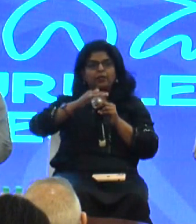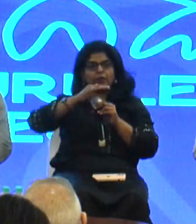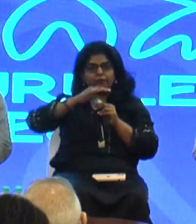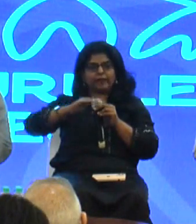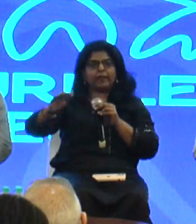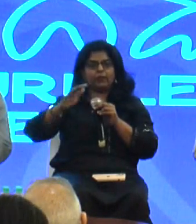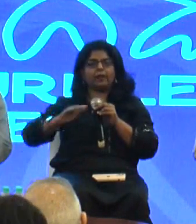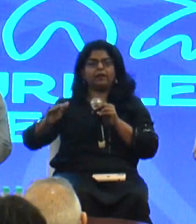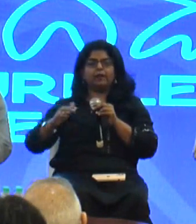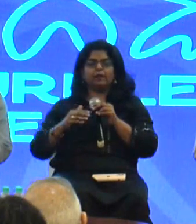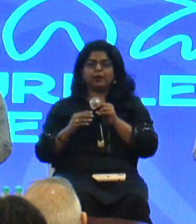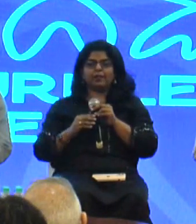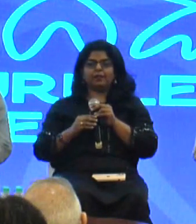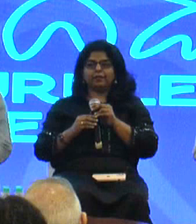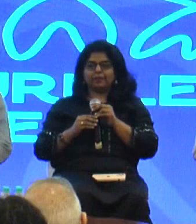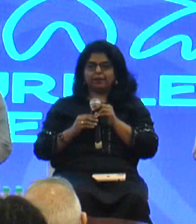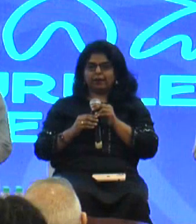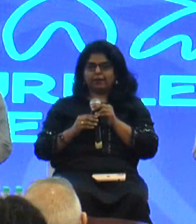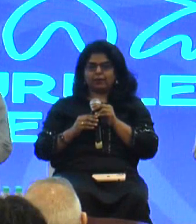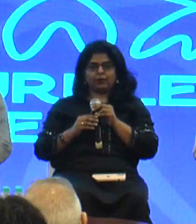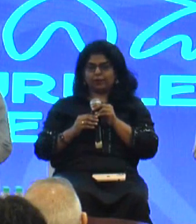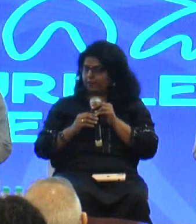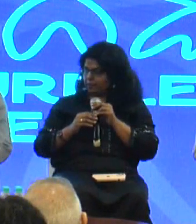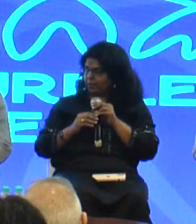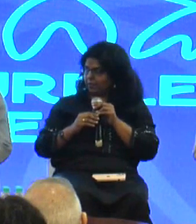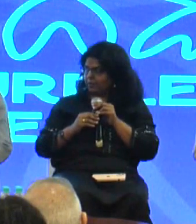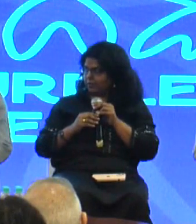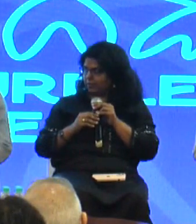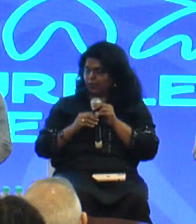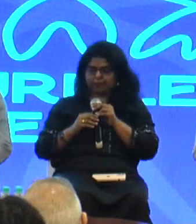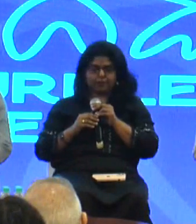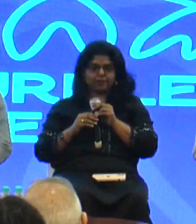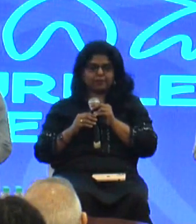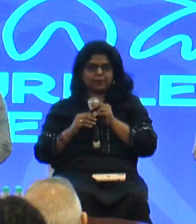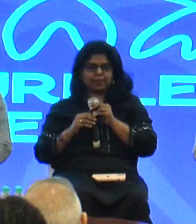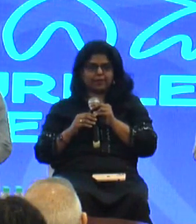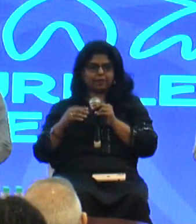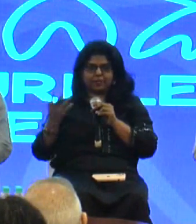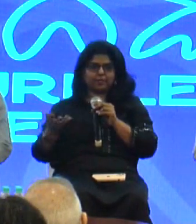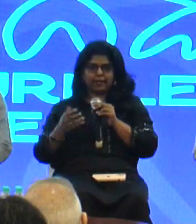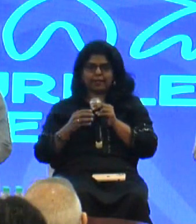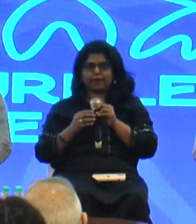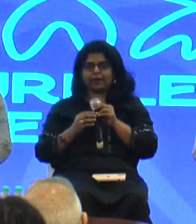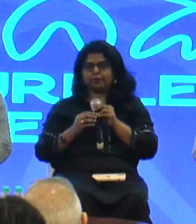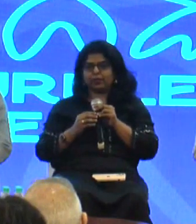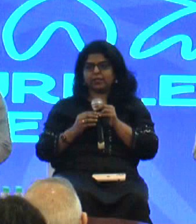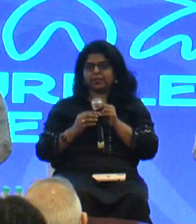they do? They do very well. So, I think, uh, you know, for, it's really, uh, assembly piece, uh, basically identifying the potential.